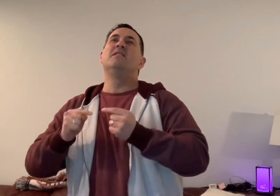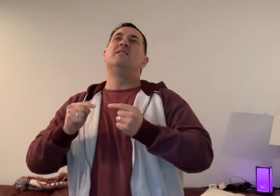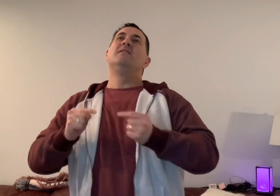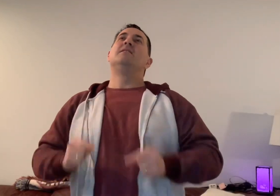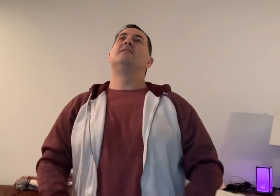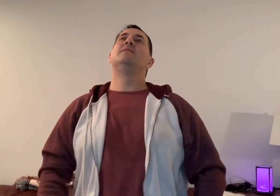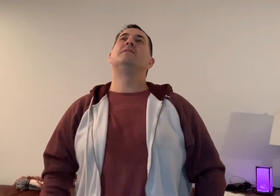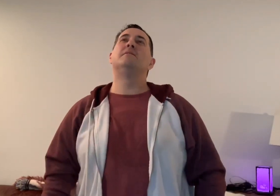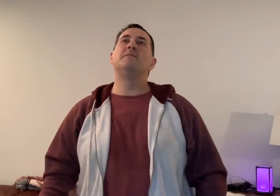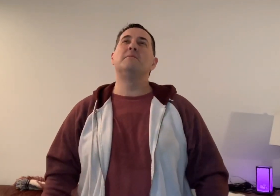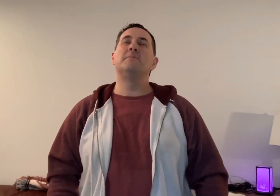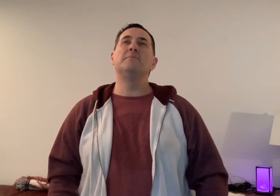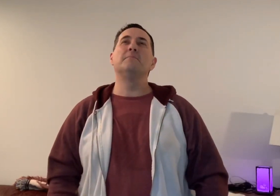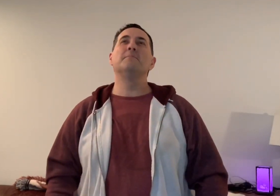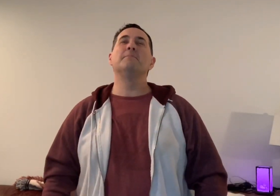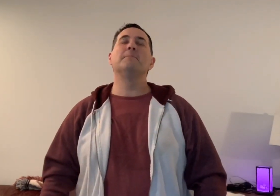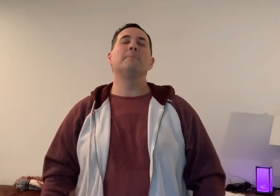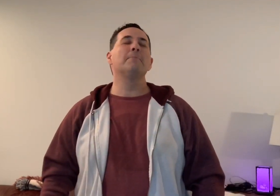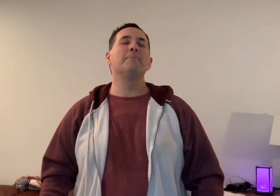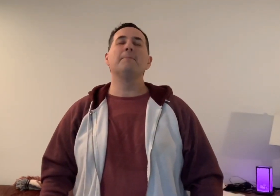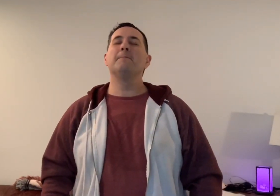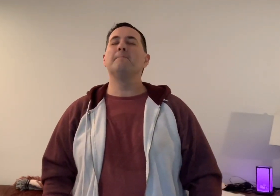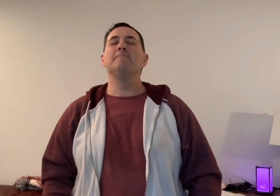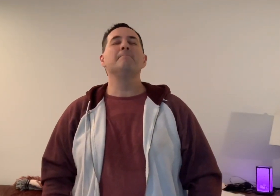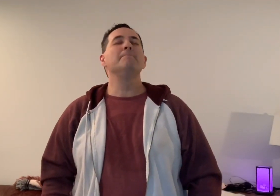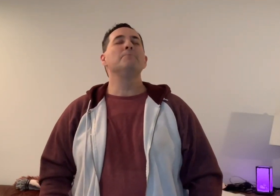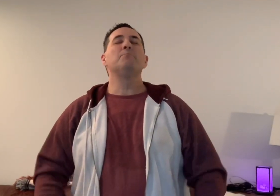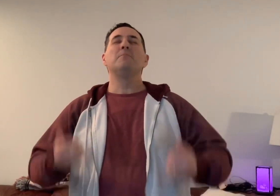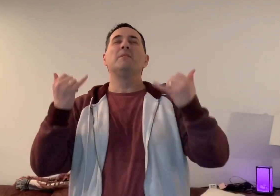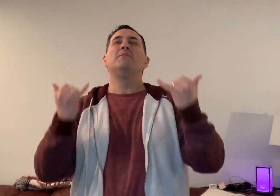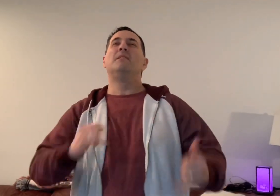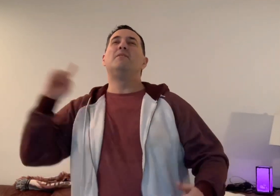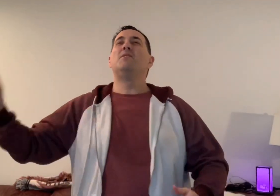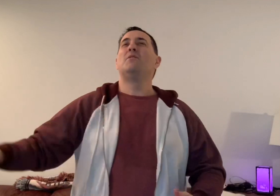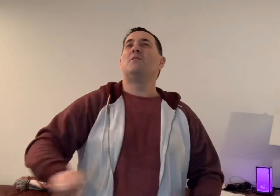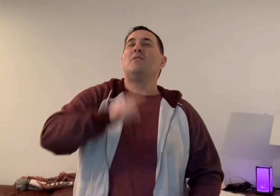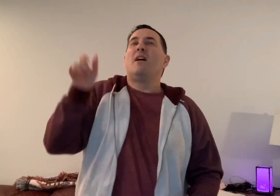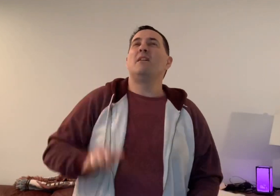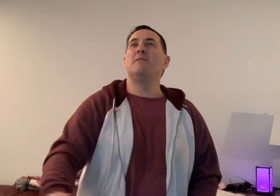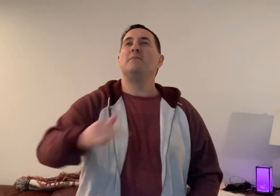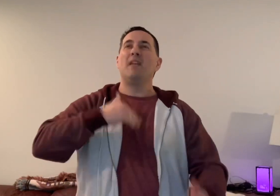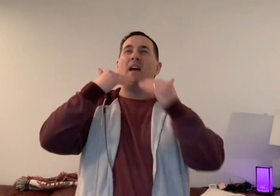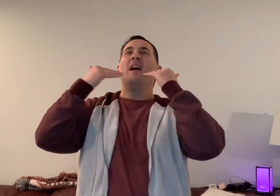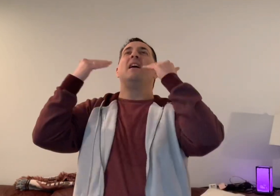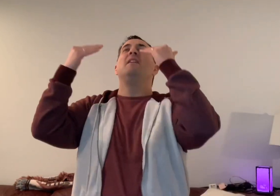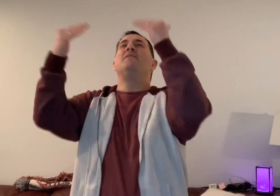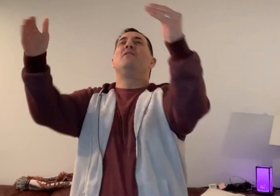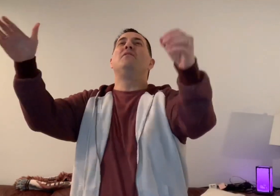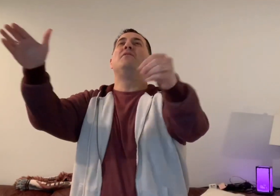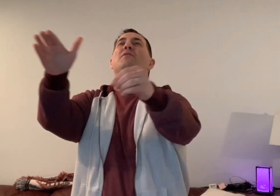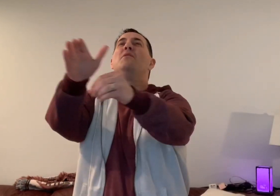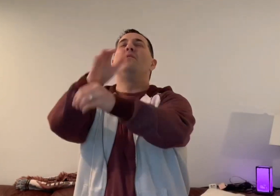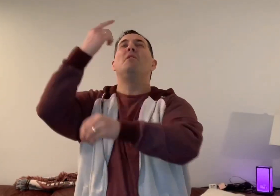forever I am thankful for the